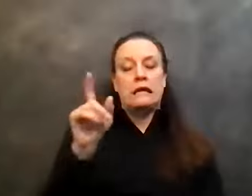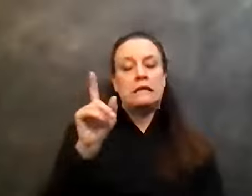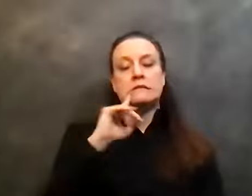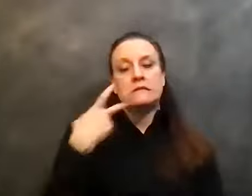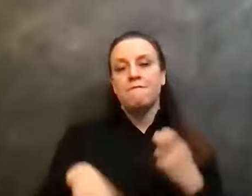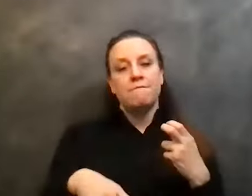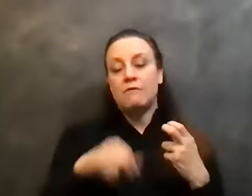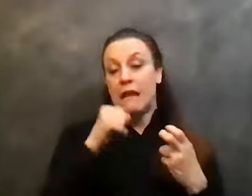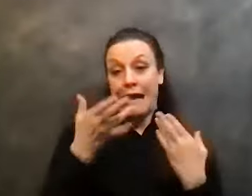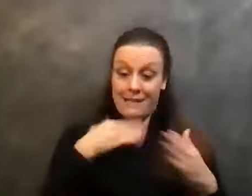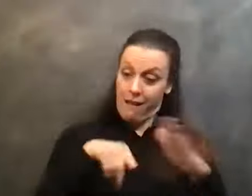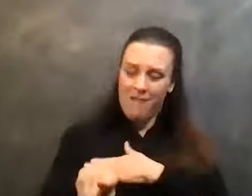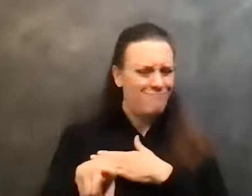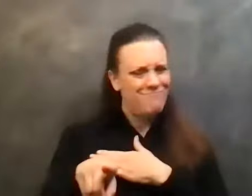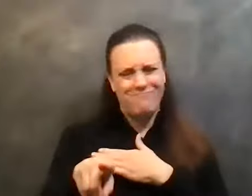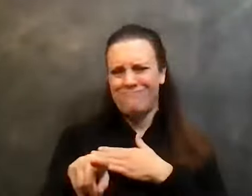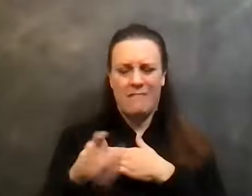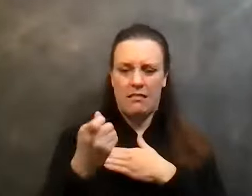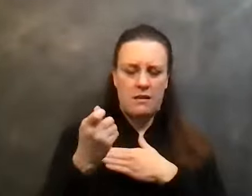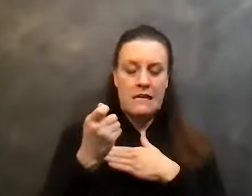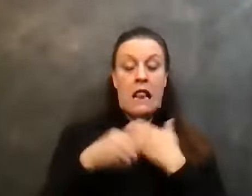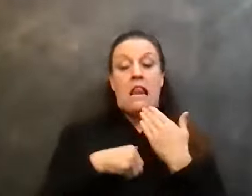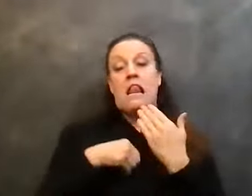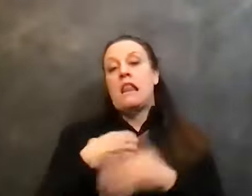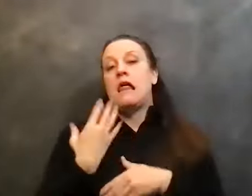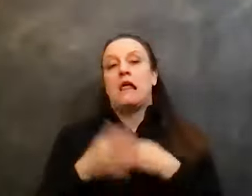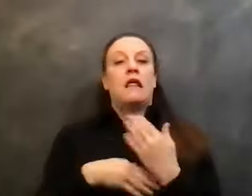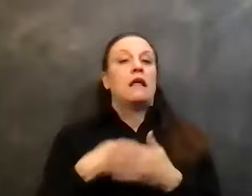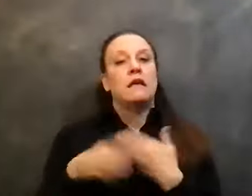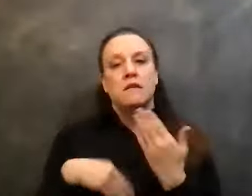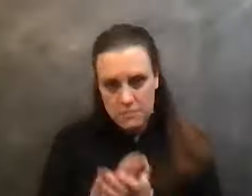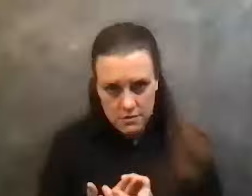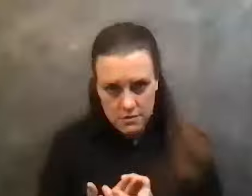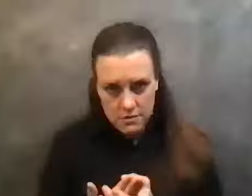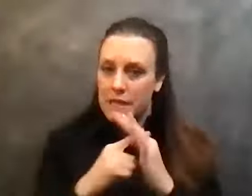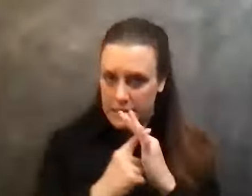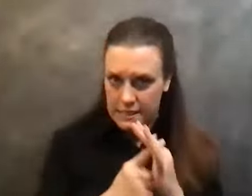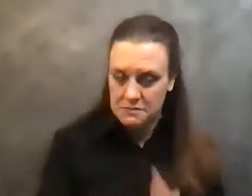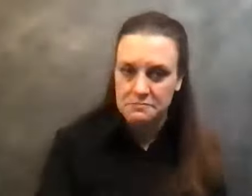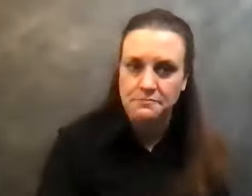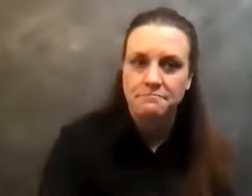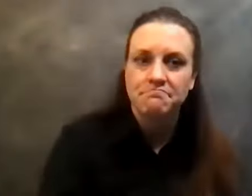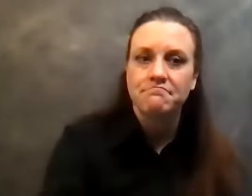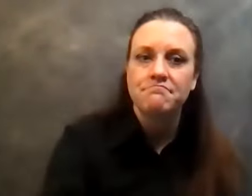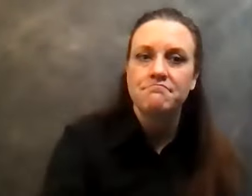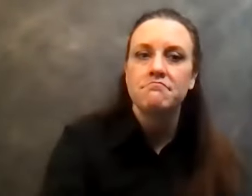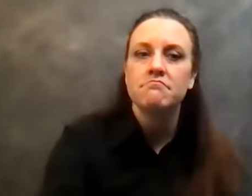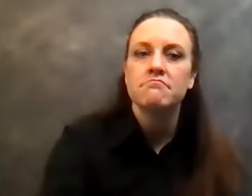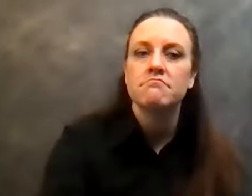not easy. was a bit of struggle in the beginning. But I want to talk just briefly about my alcoholism and what